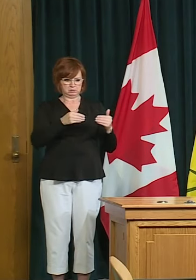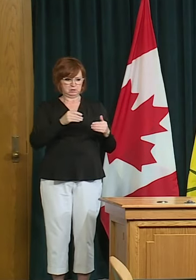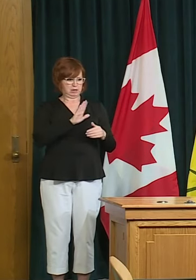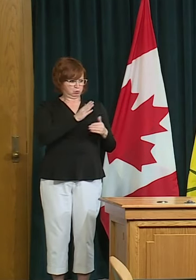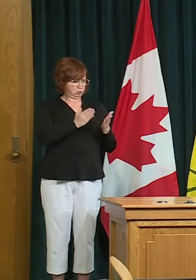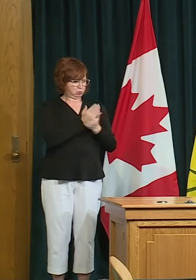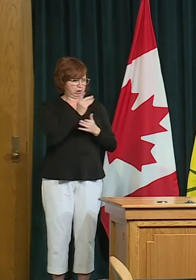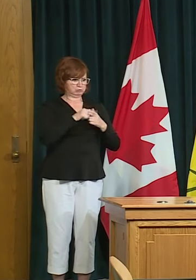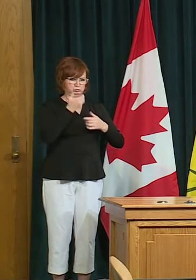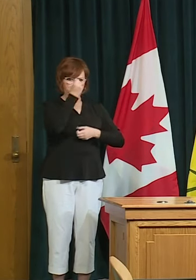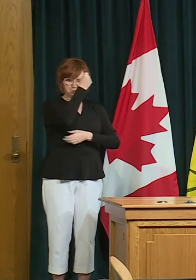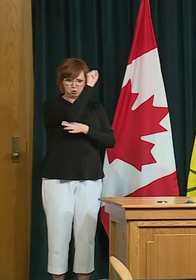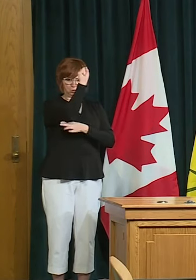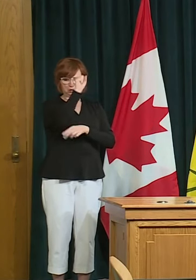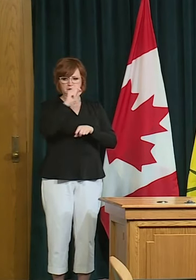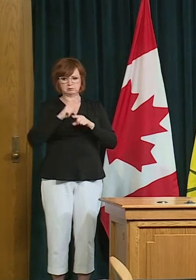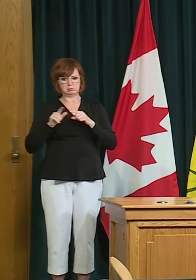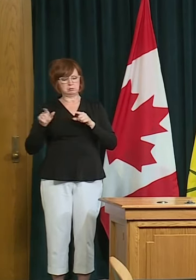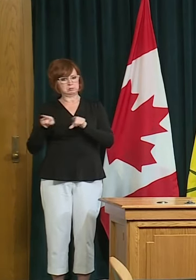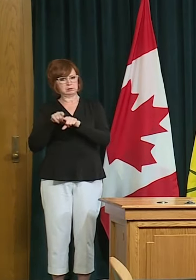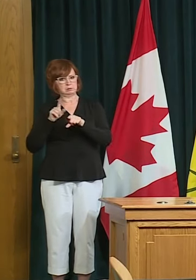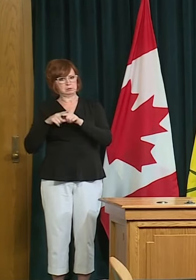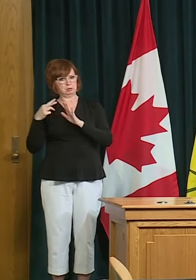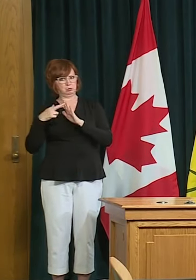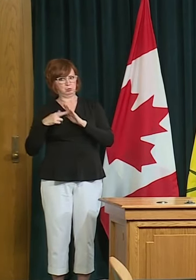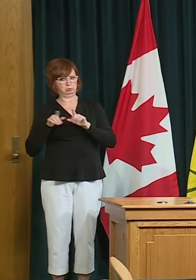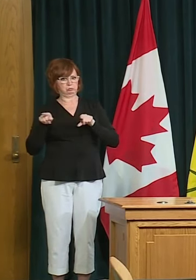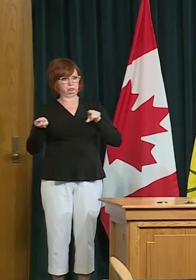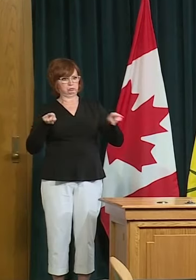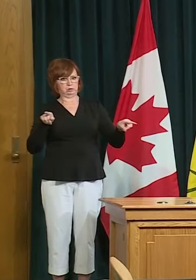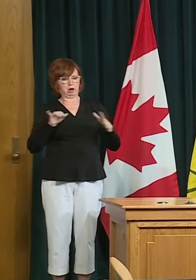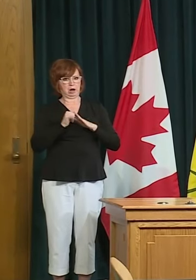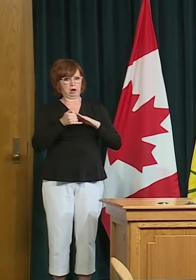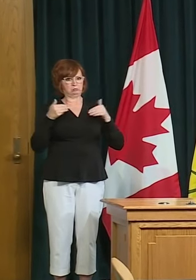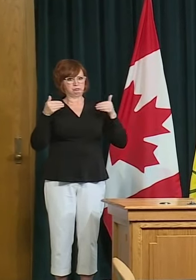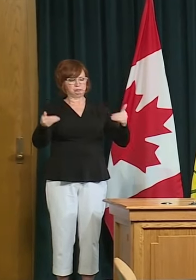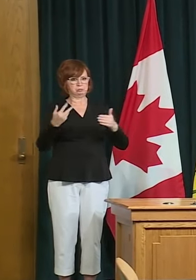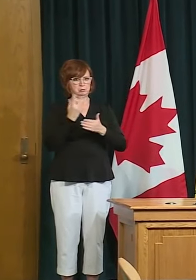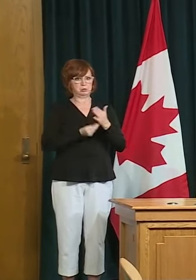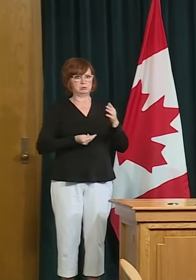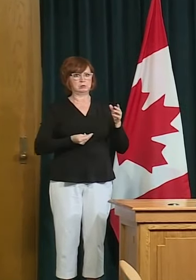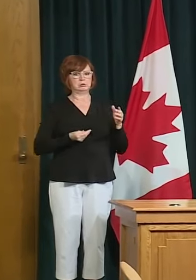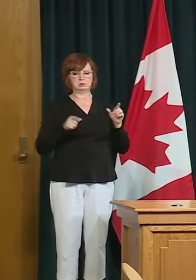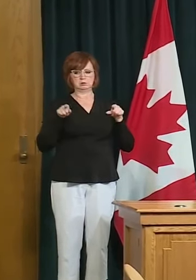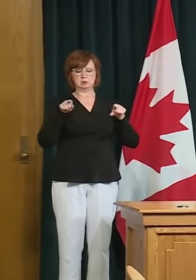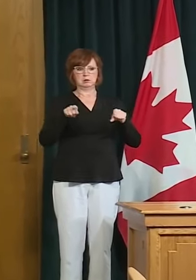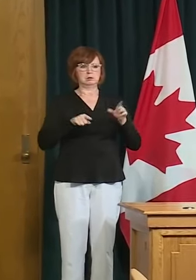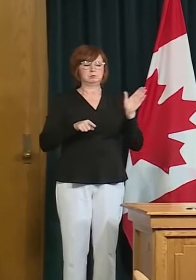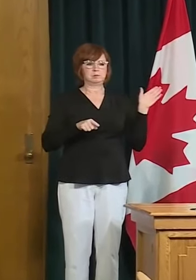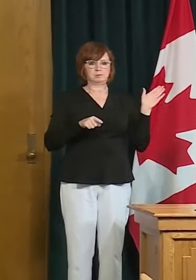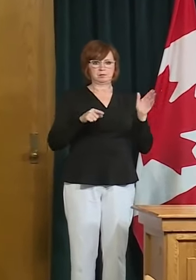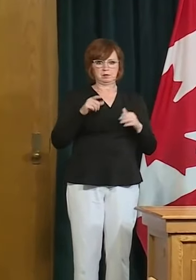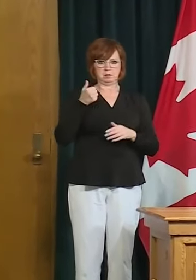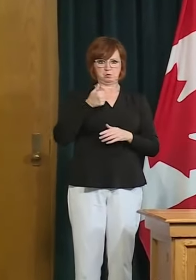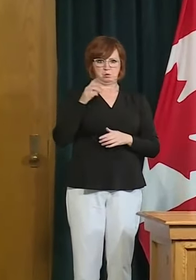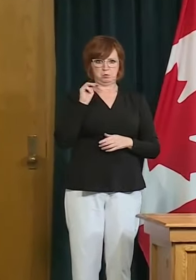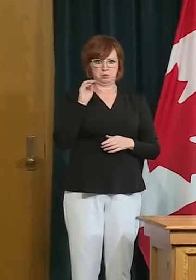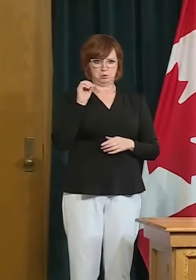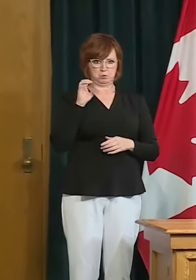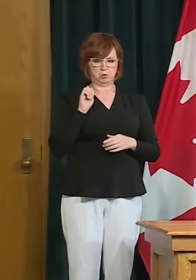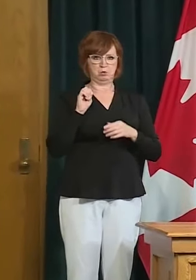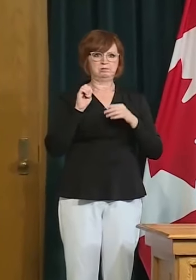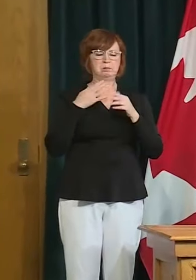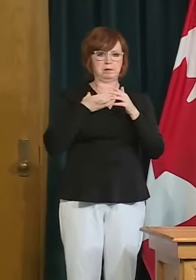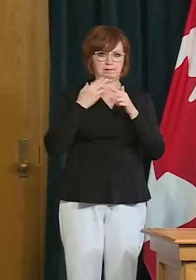i would just make a short comment and then i would uh turn it over to dr shahab if he has any comments um